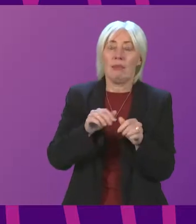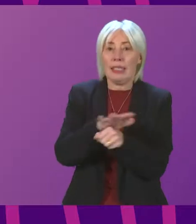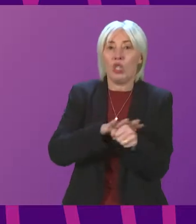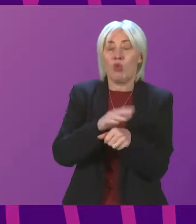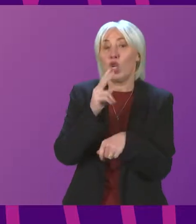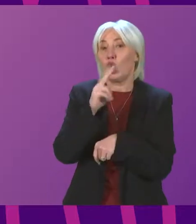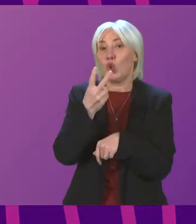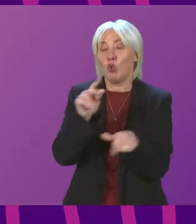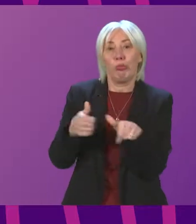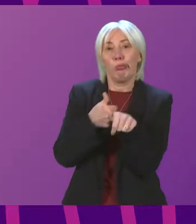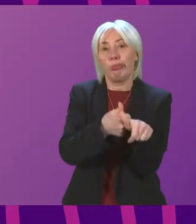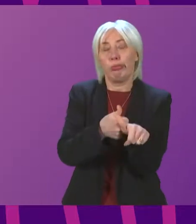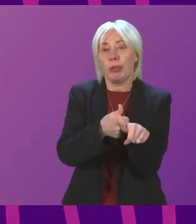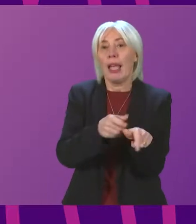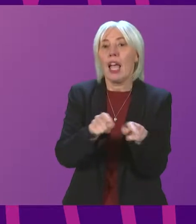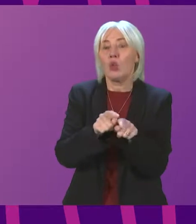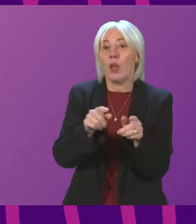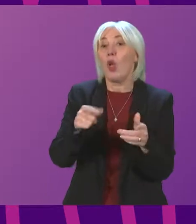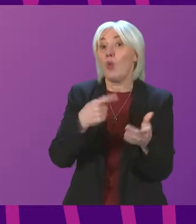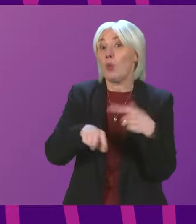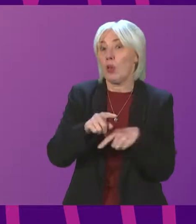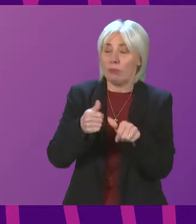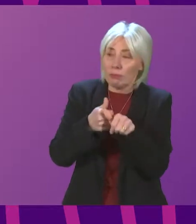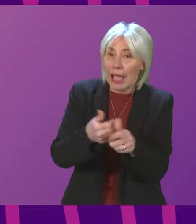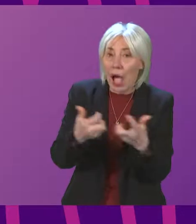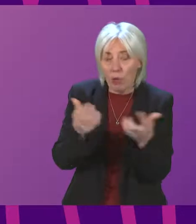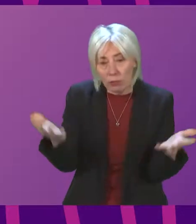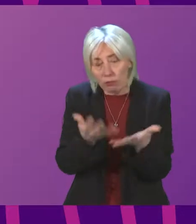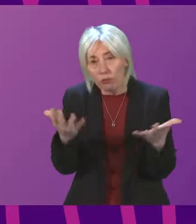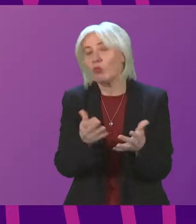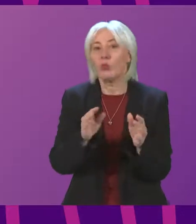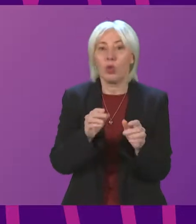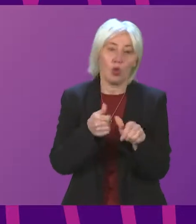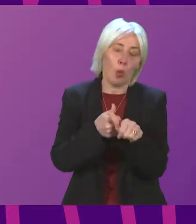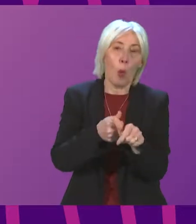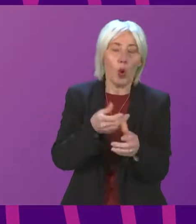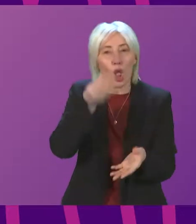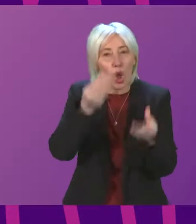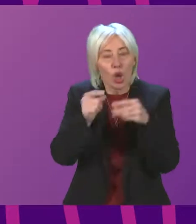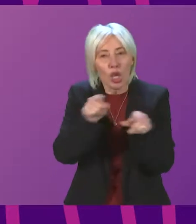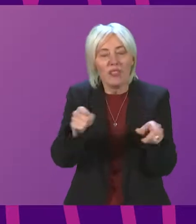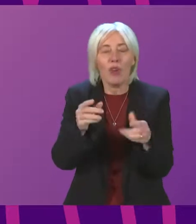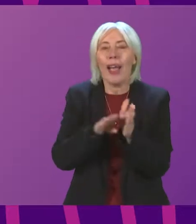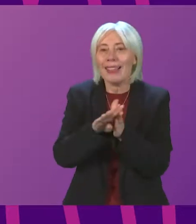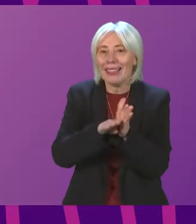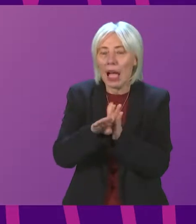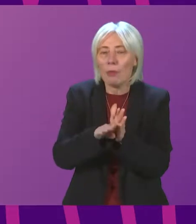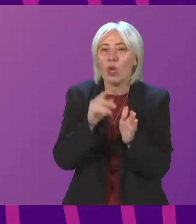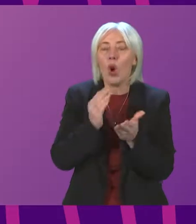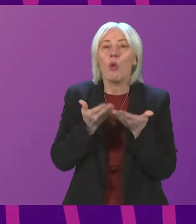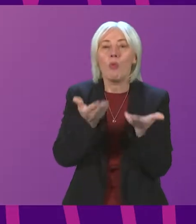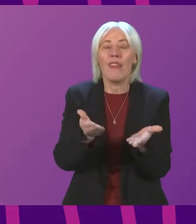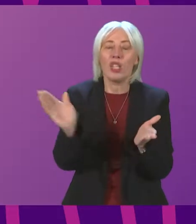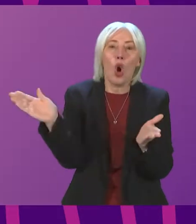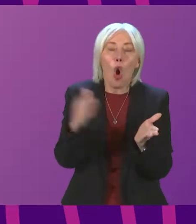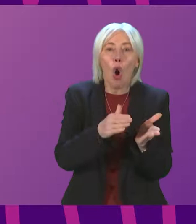SQA will provide revision support to aid learners in their preparations for exams. The SQA will provide revision support for every